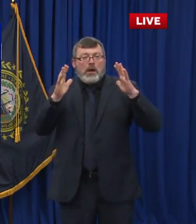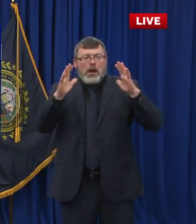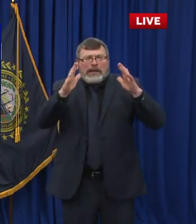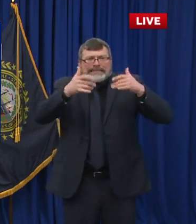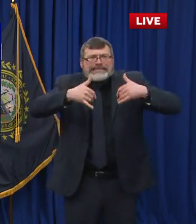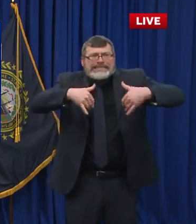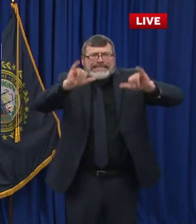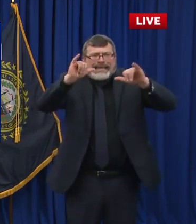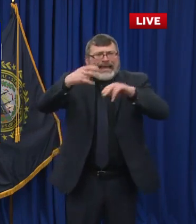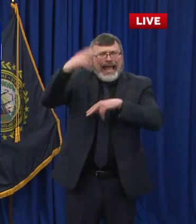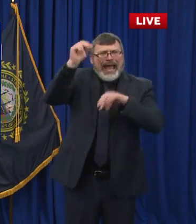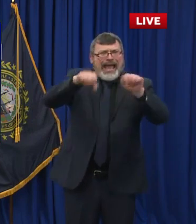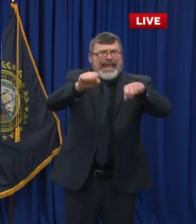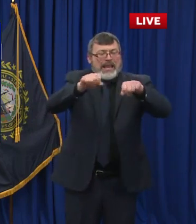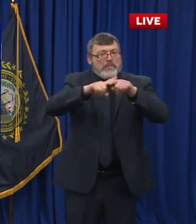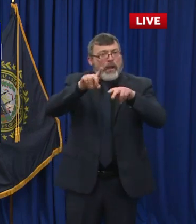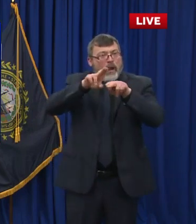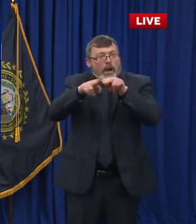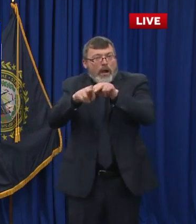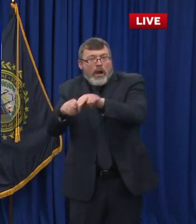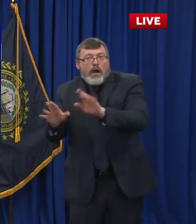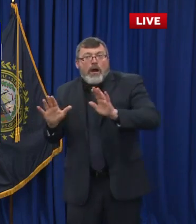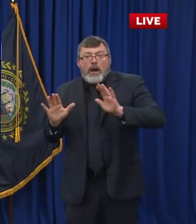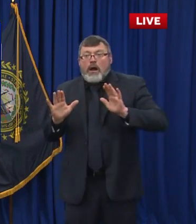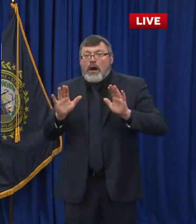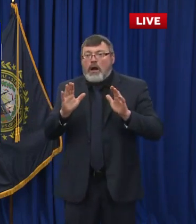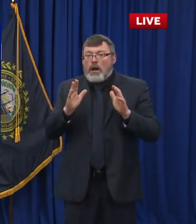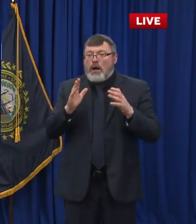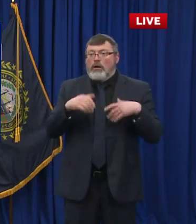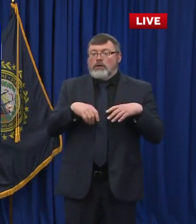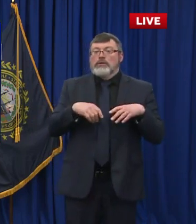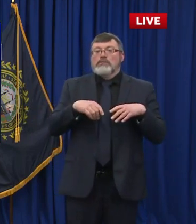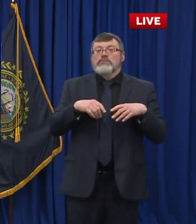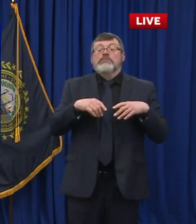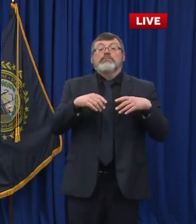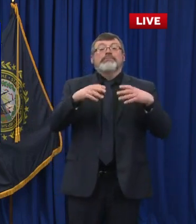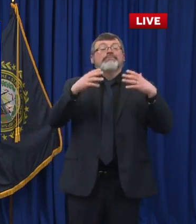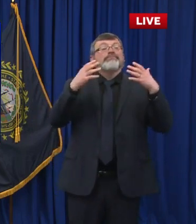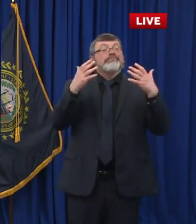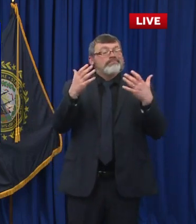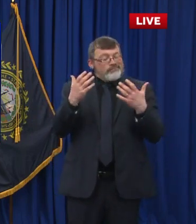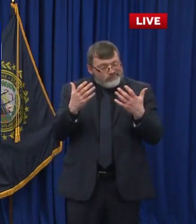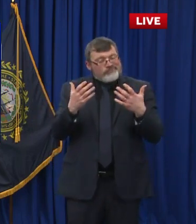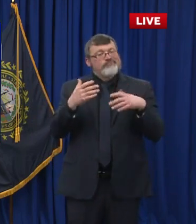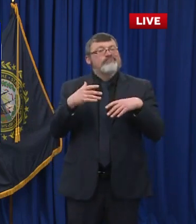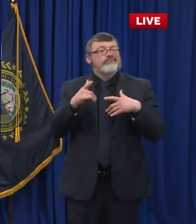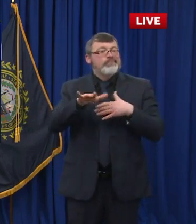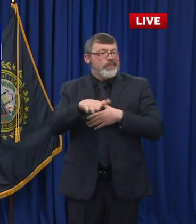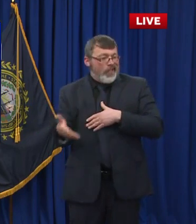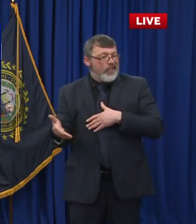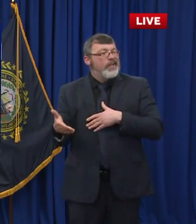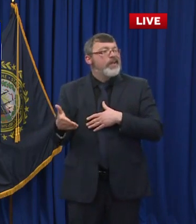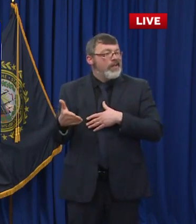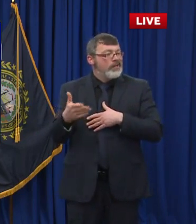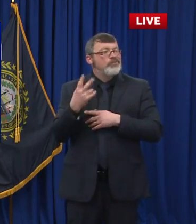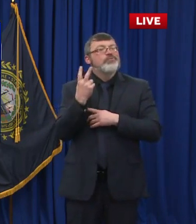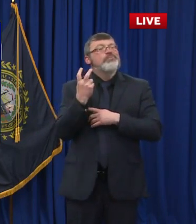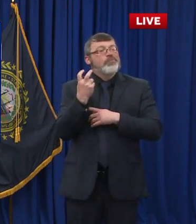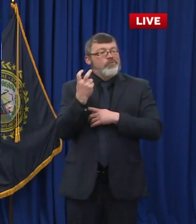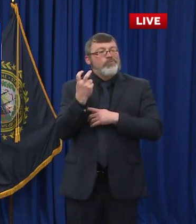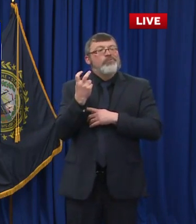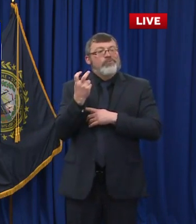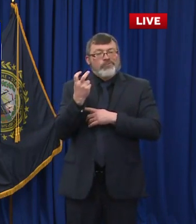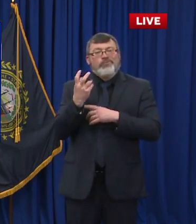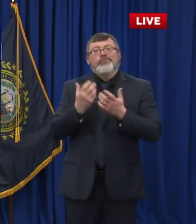And then unfortunately, two new people who have died from COVID-19 that we're announcing today, both of these individuals are associated with long-term care facilities,